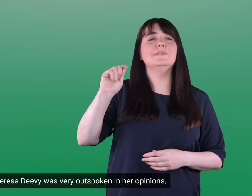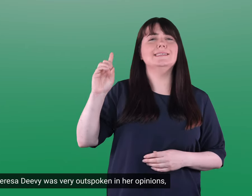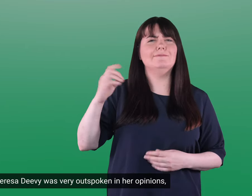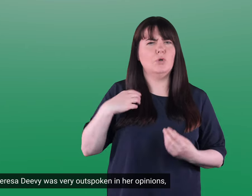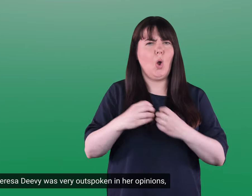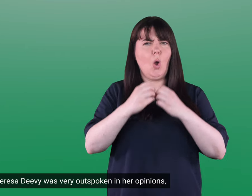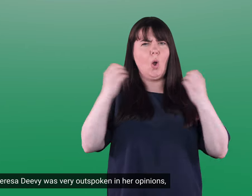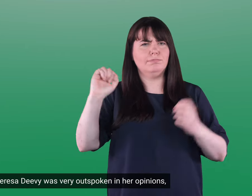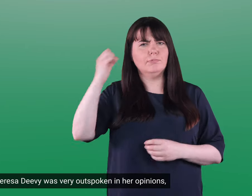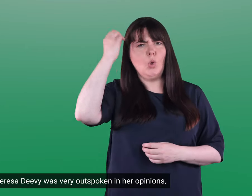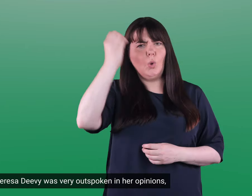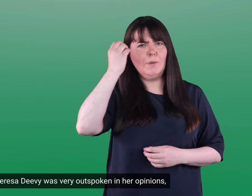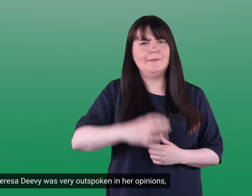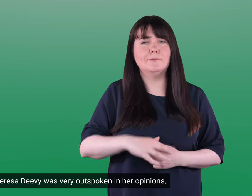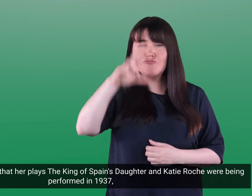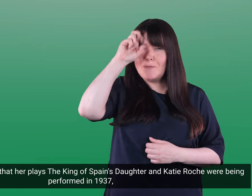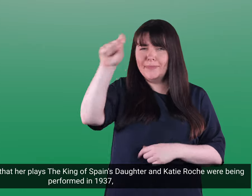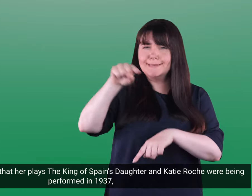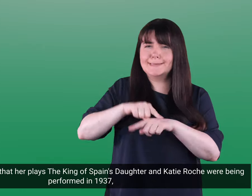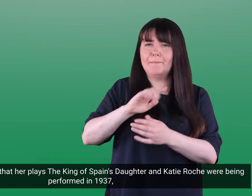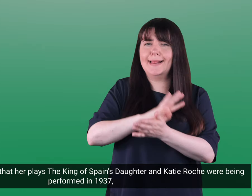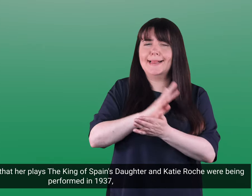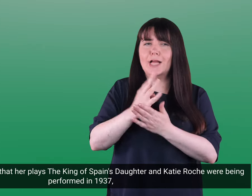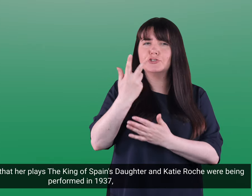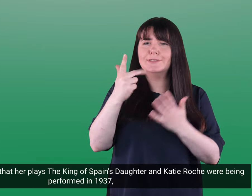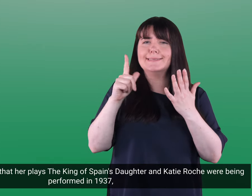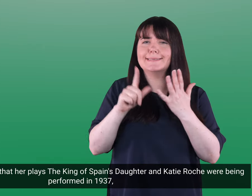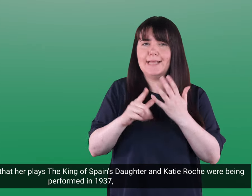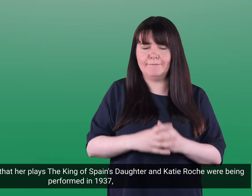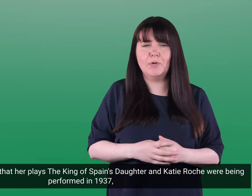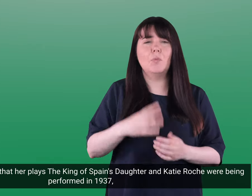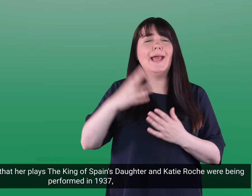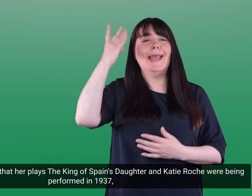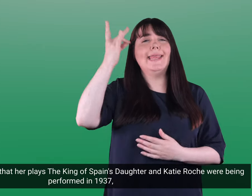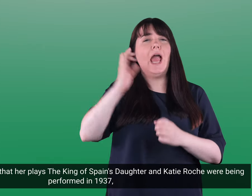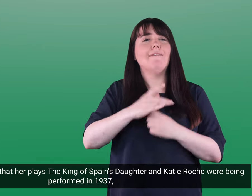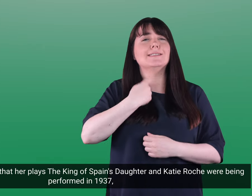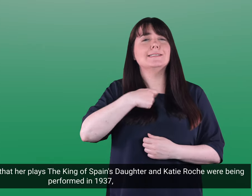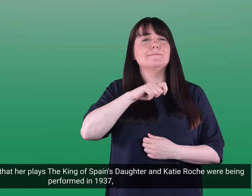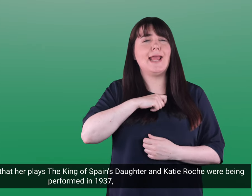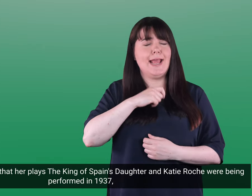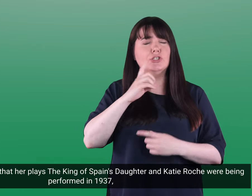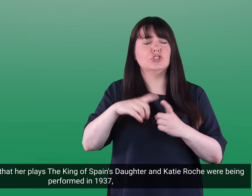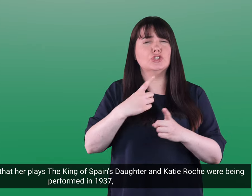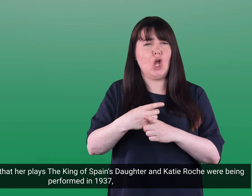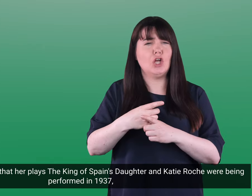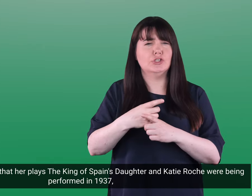Teresa Deevy was very outspoken in her opinions and we must remember that her plays The King of Spain's Daughter and Katie Roach